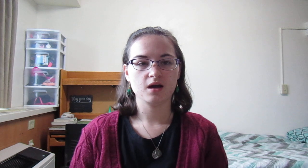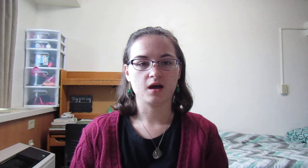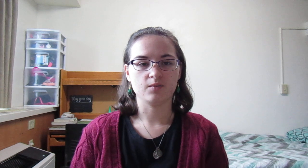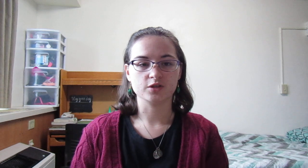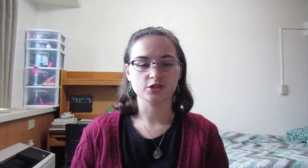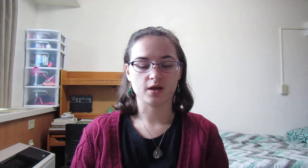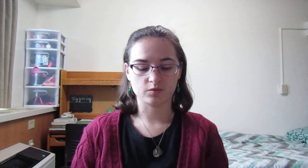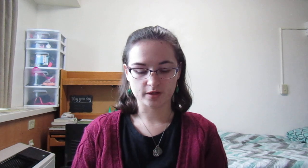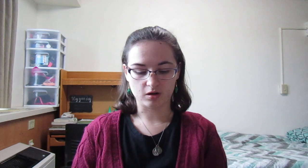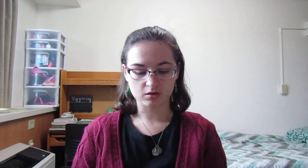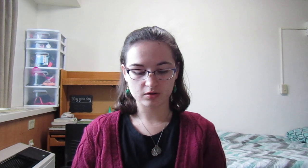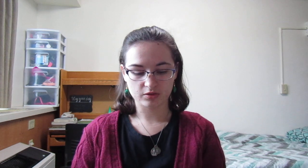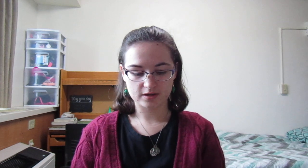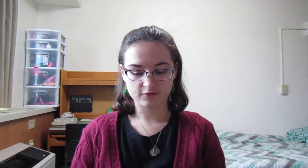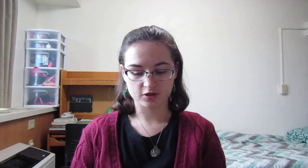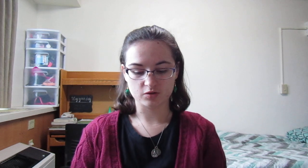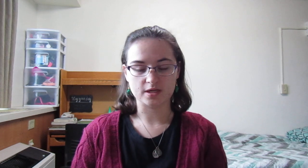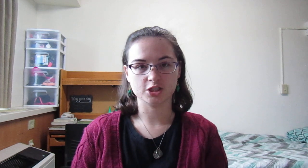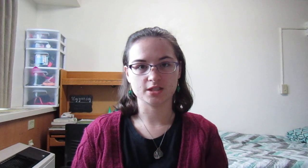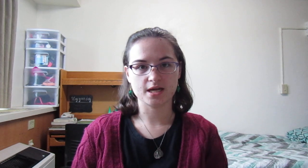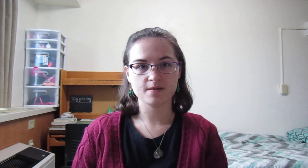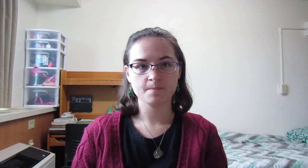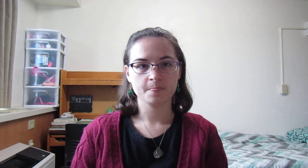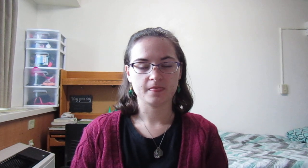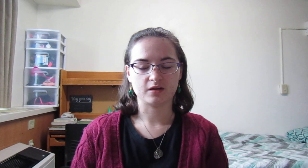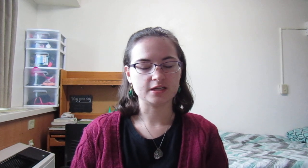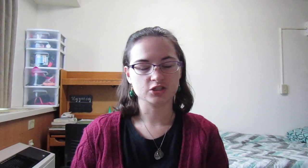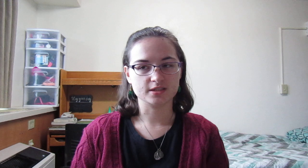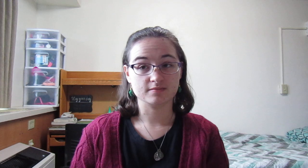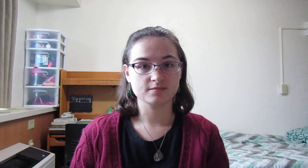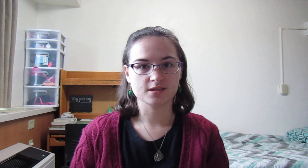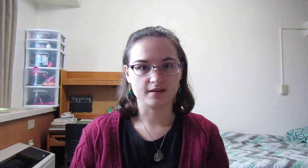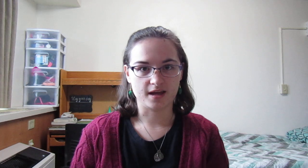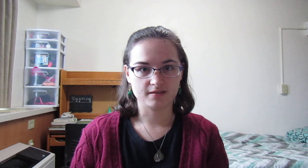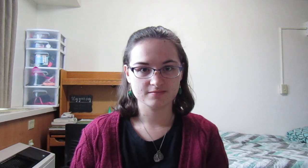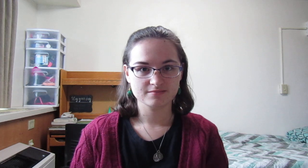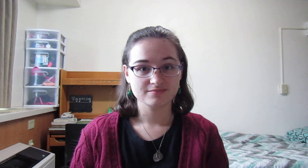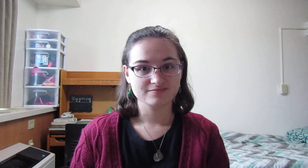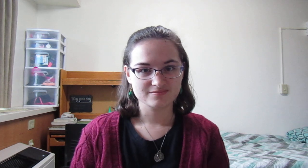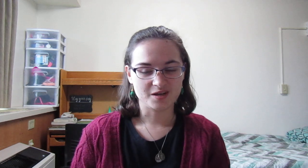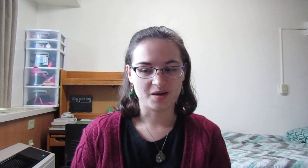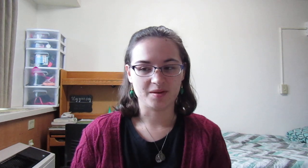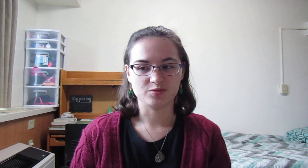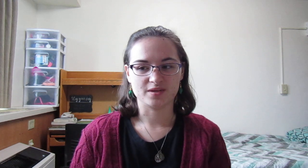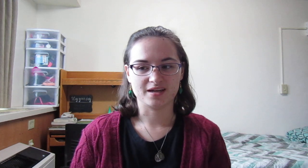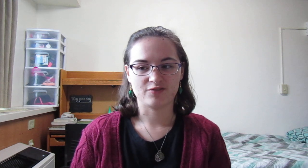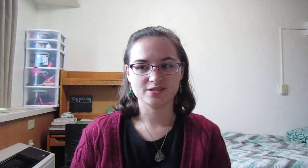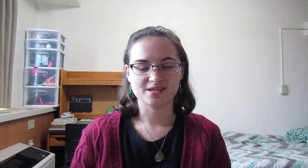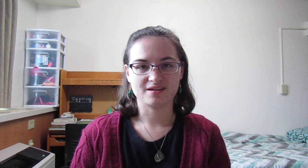which I will read all three for you each day, or each Sunday. I'm doing it every Sunday,